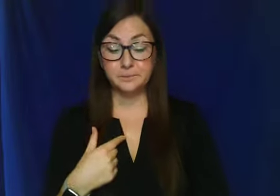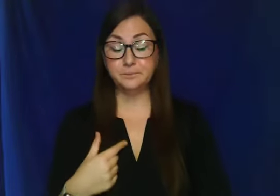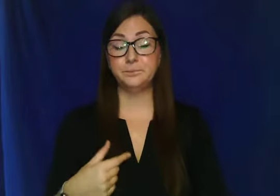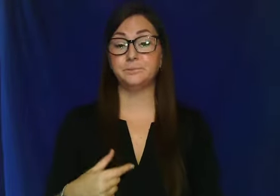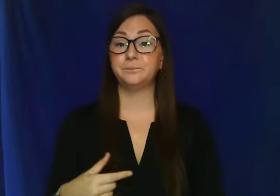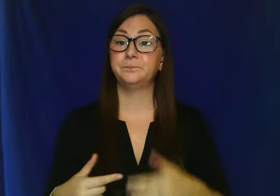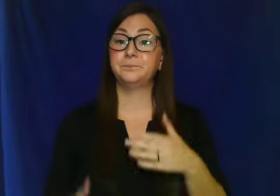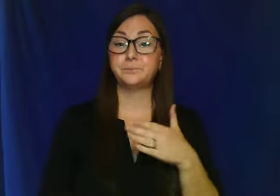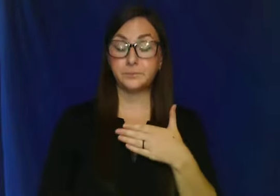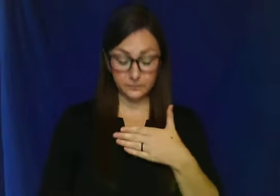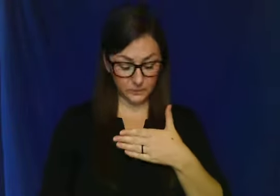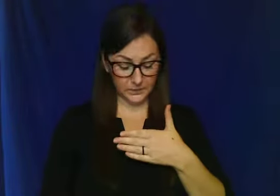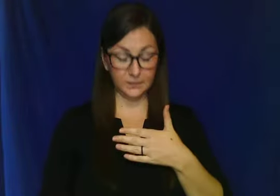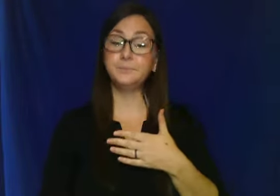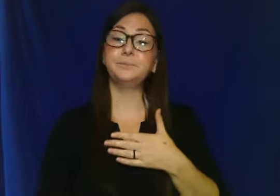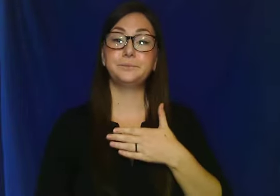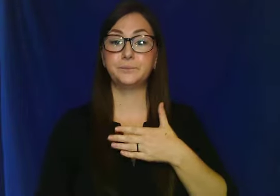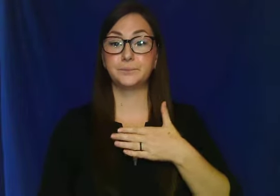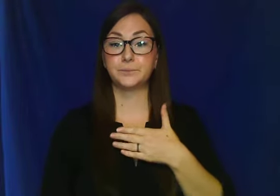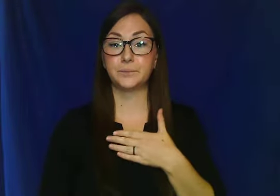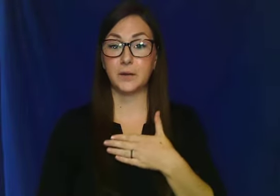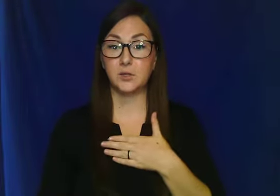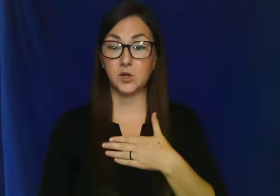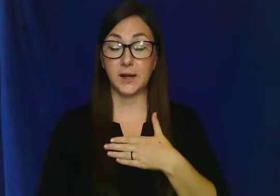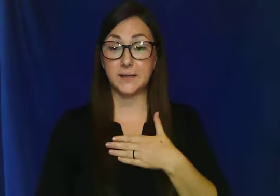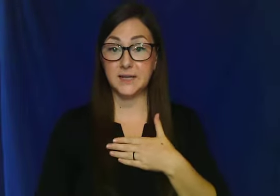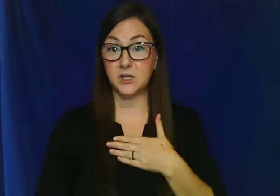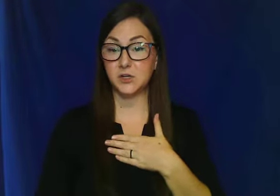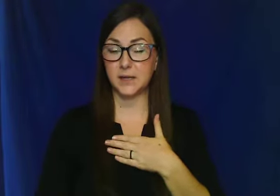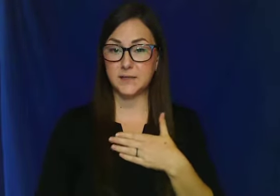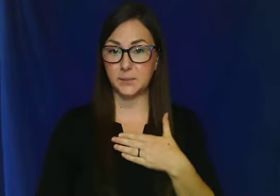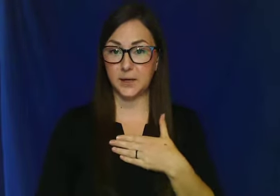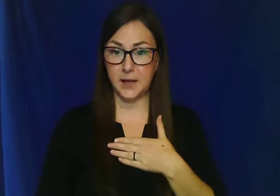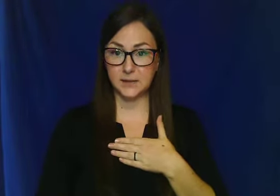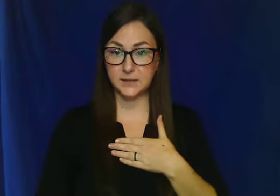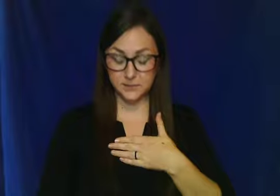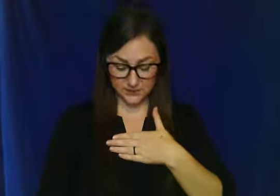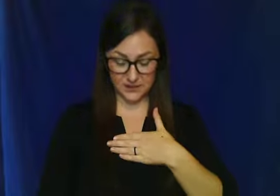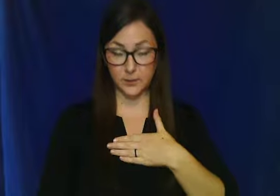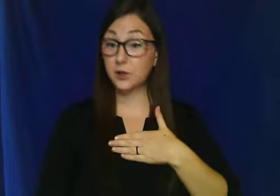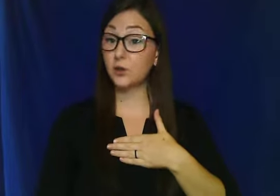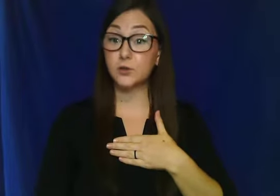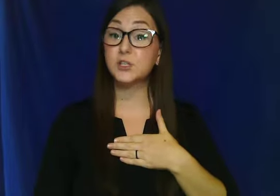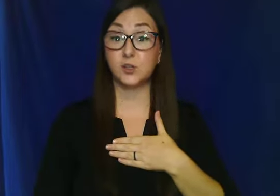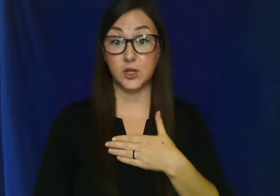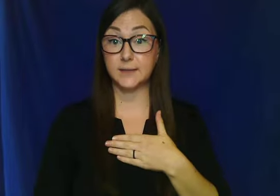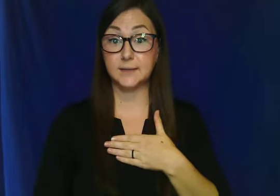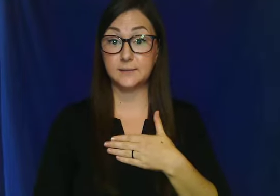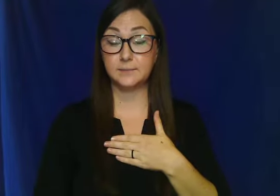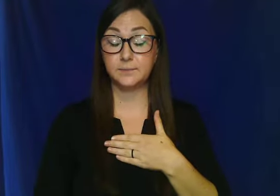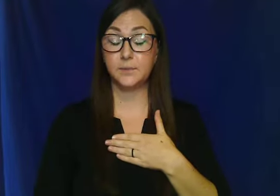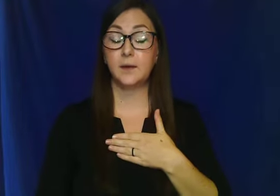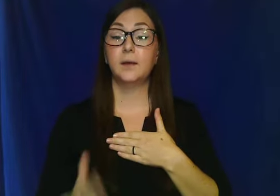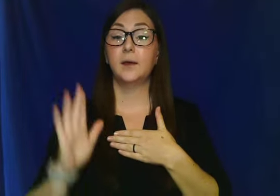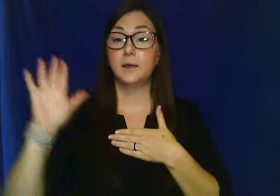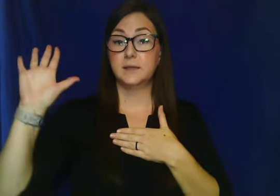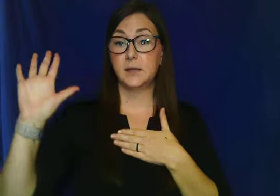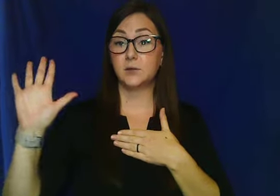you're going to take your non-dominant hand. It's going to be close to your chest. Take your